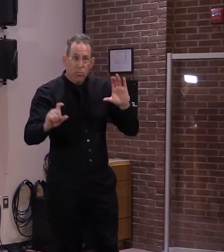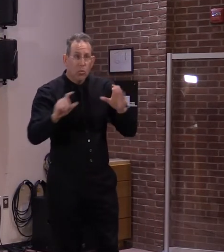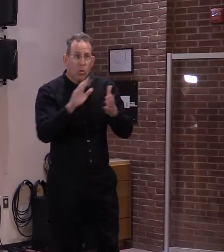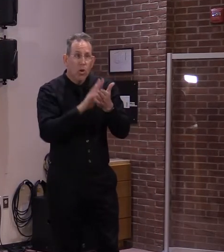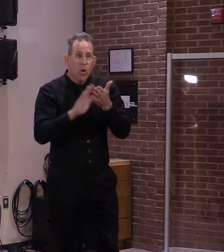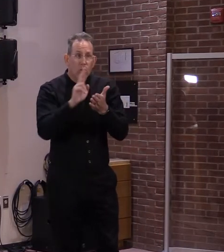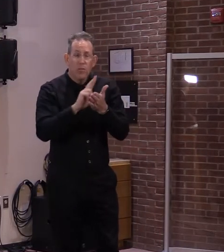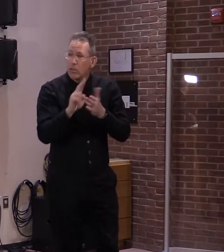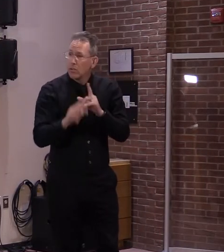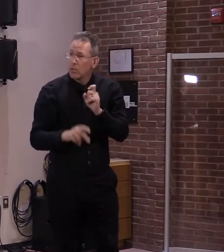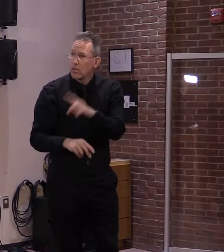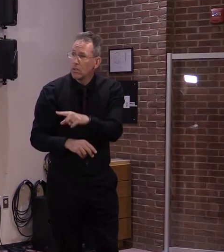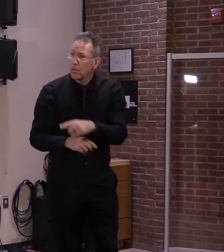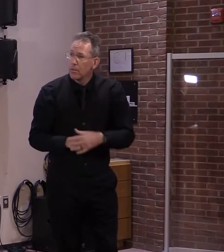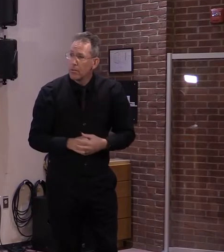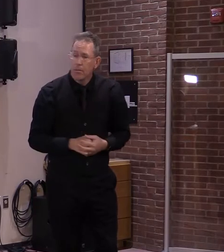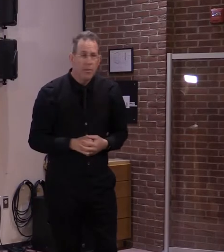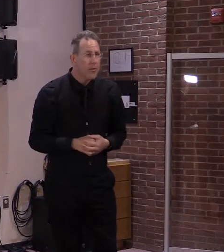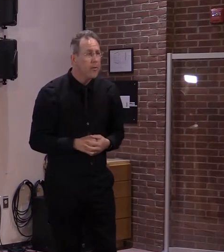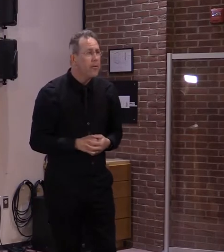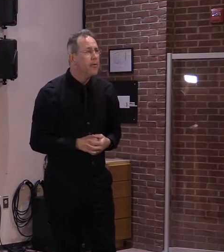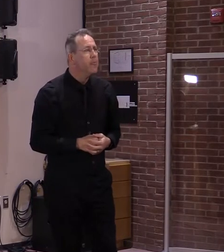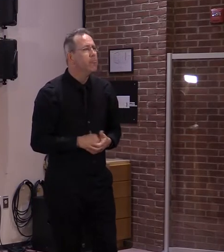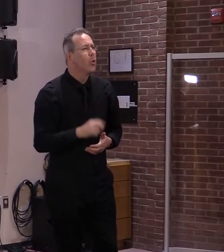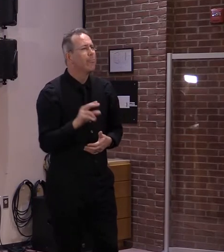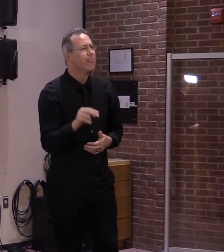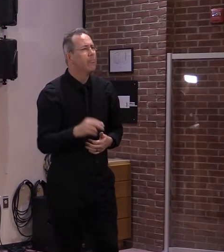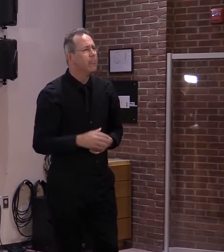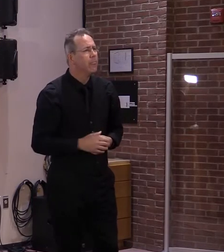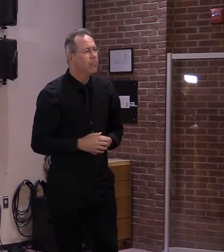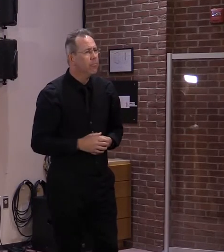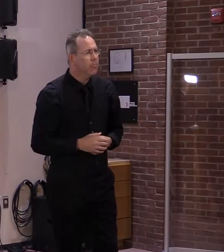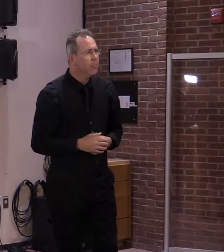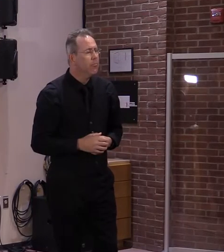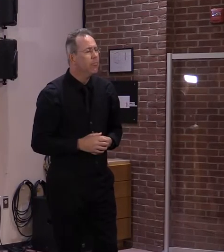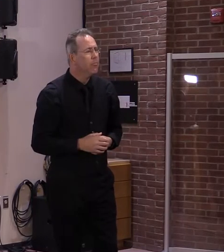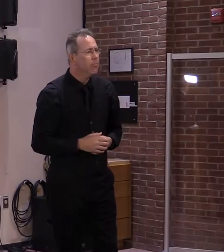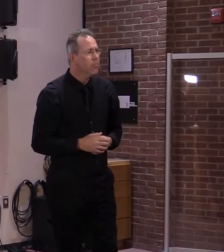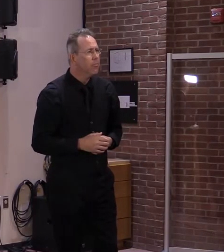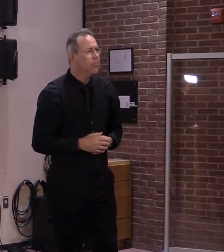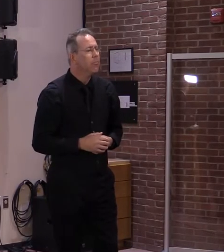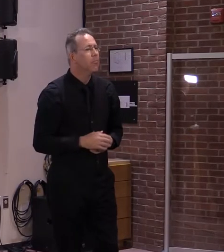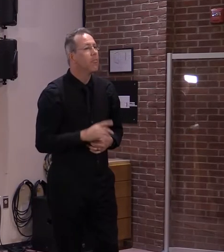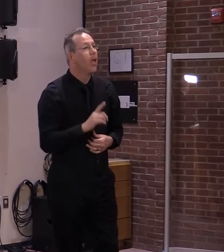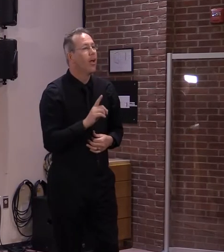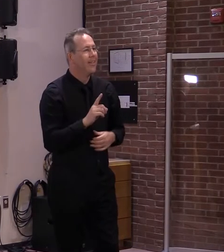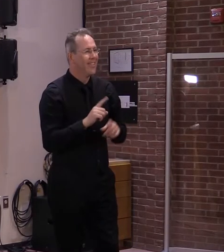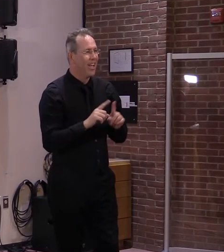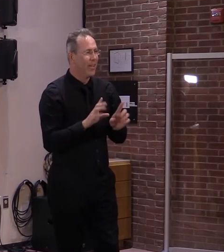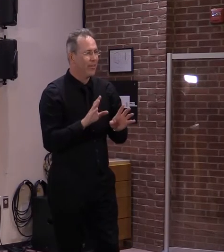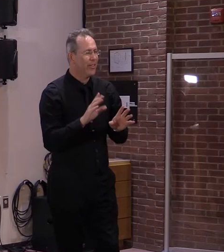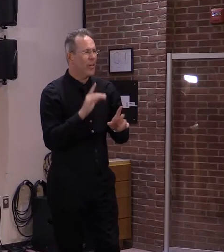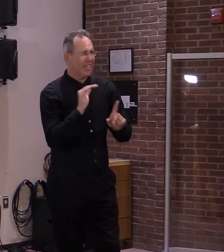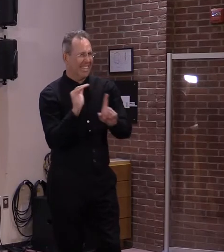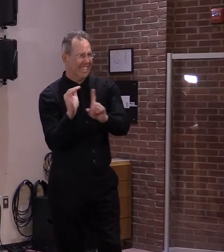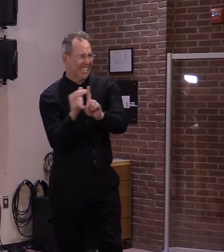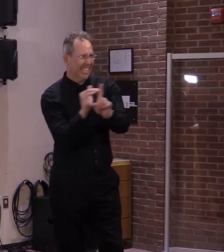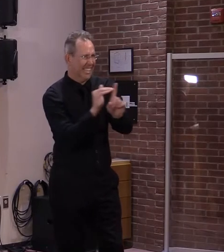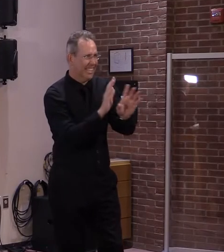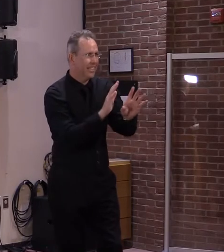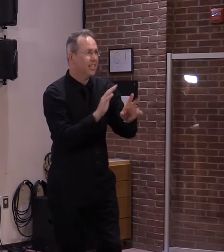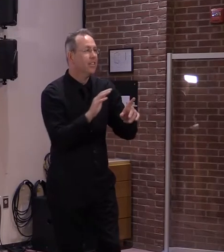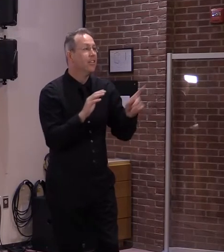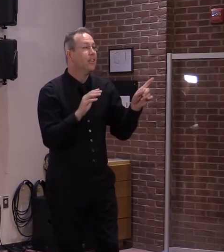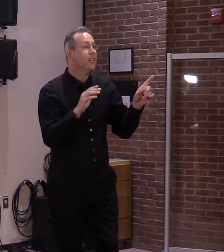We did not because we have a as well just to remind everyone we had a back in January.